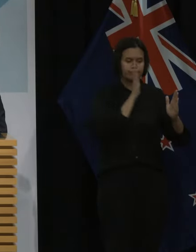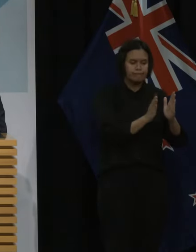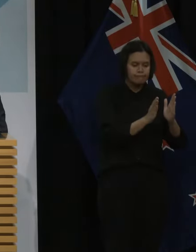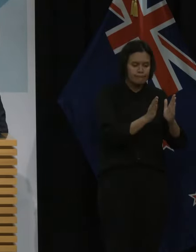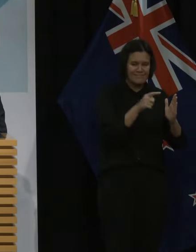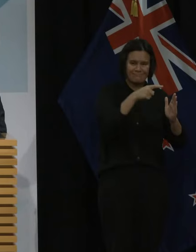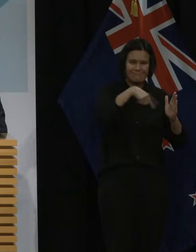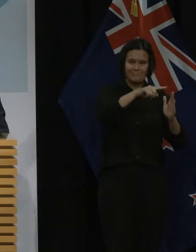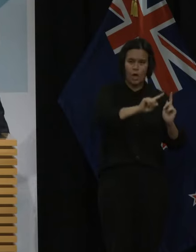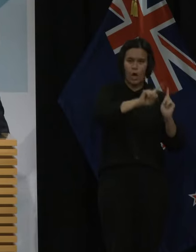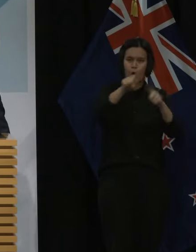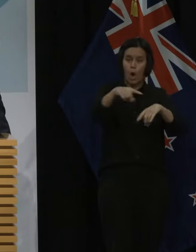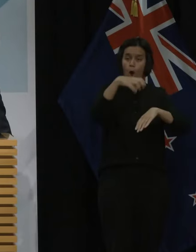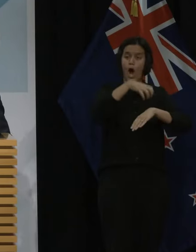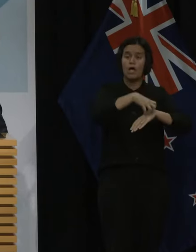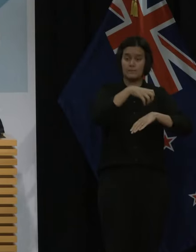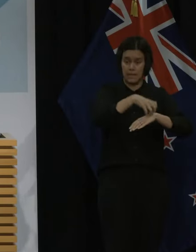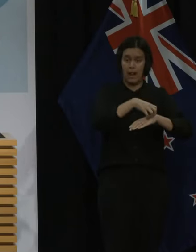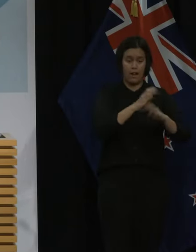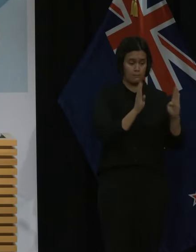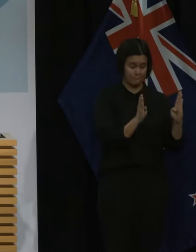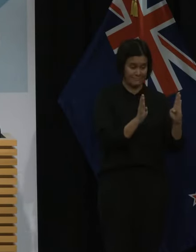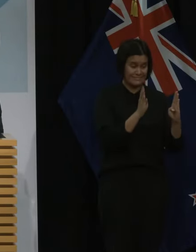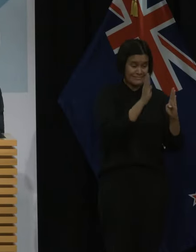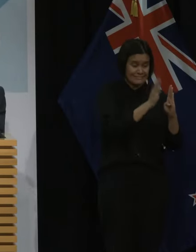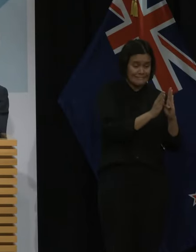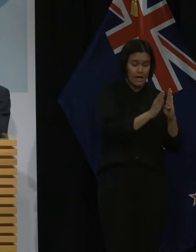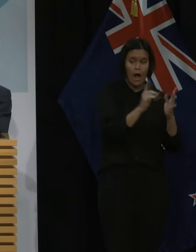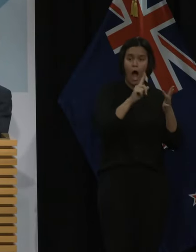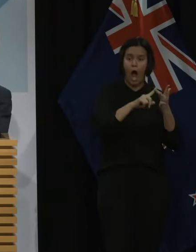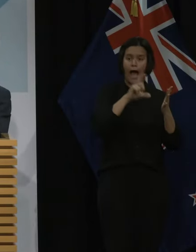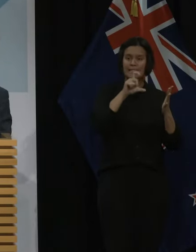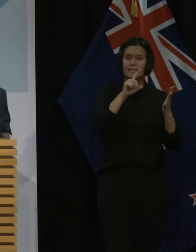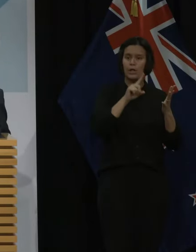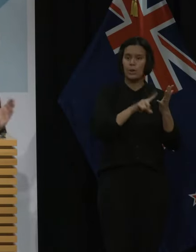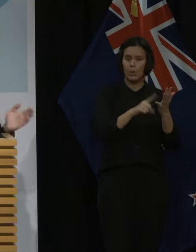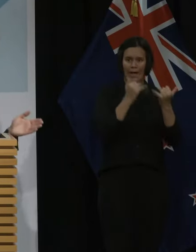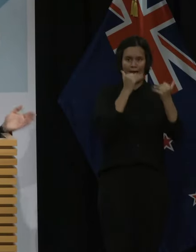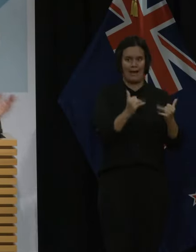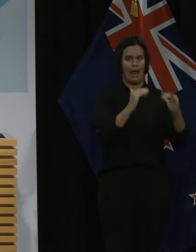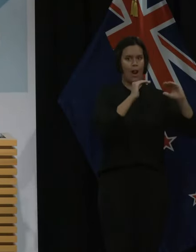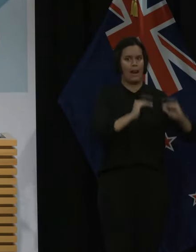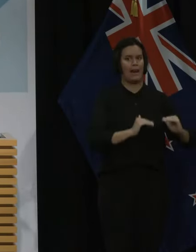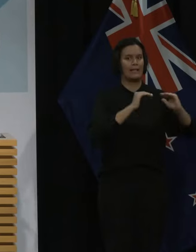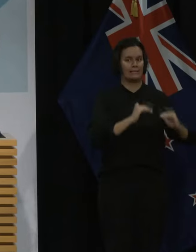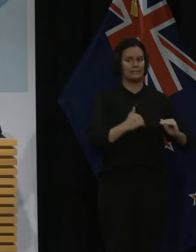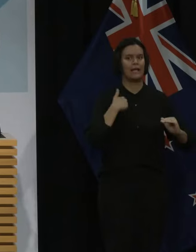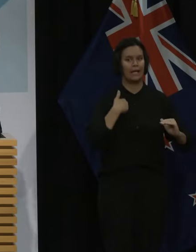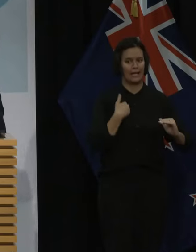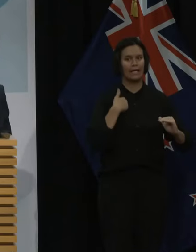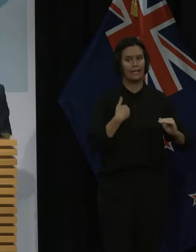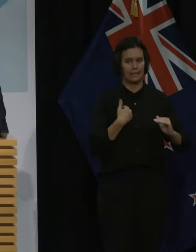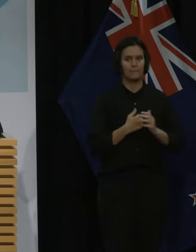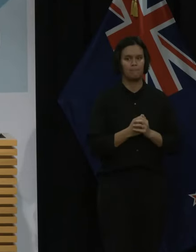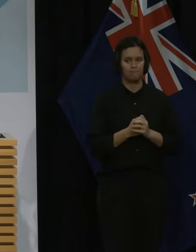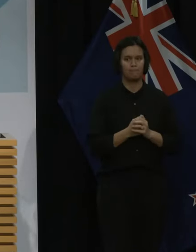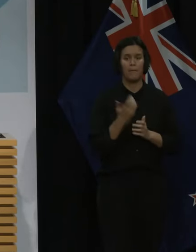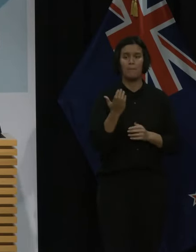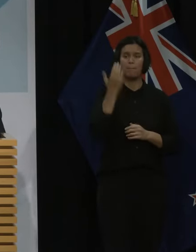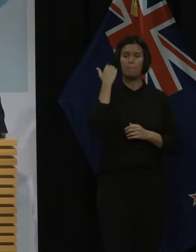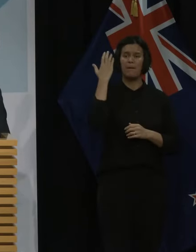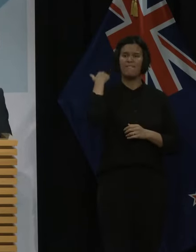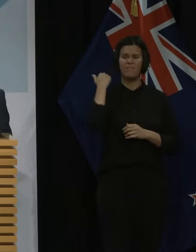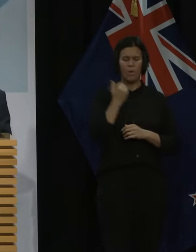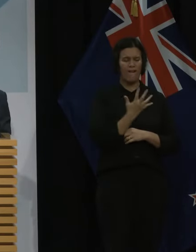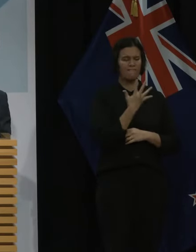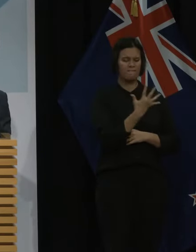who are cases requiring ICU care has dropped from 5.7 per cent across the full period of the outbreak, just down to 3